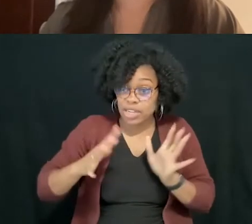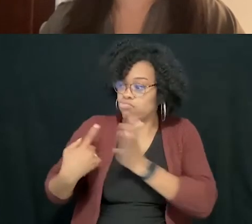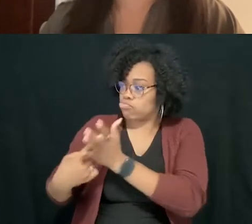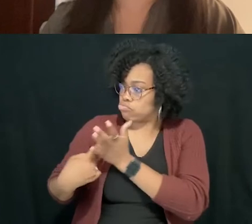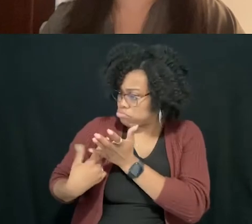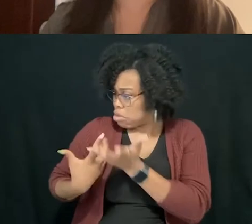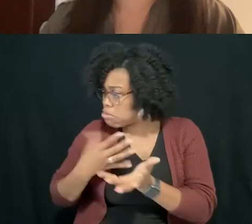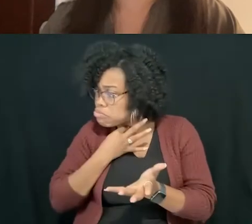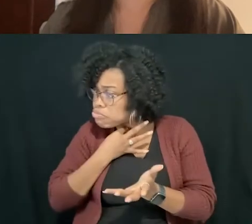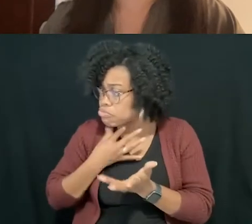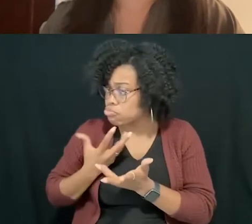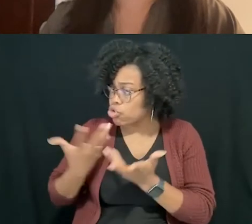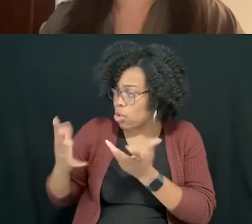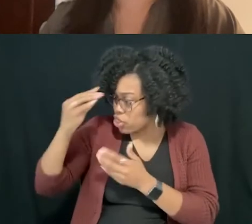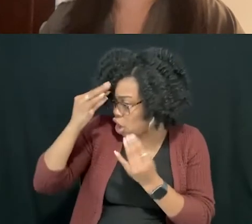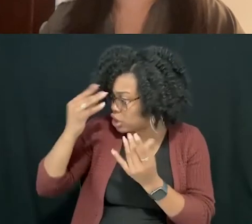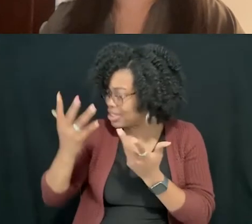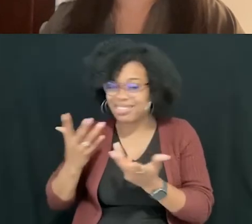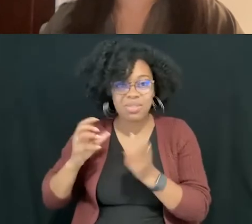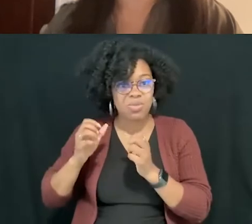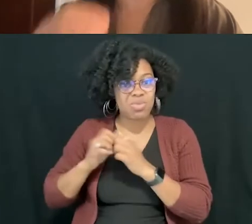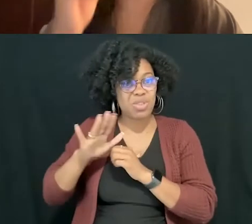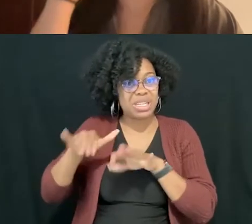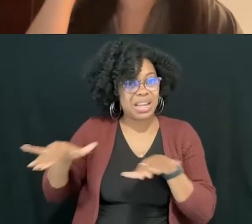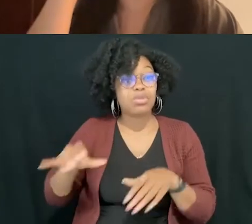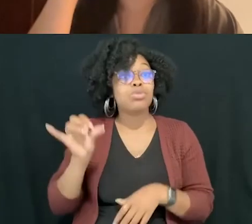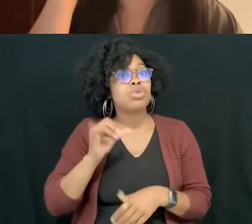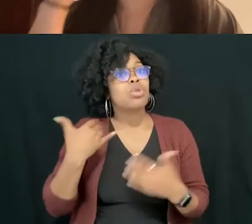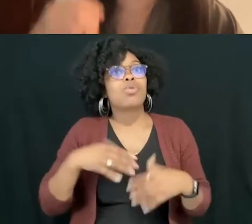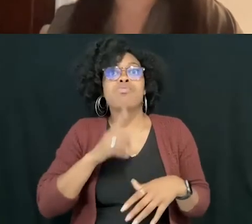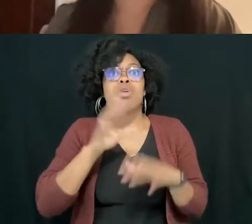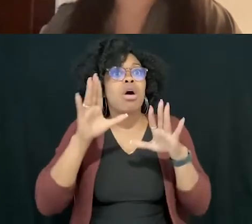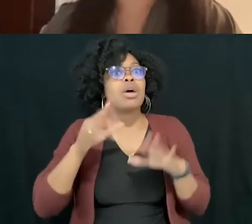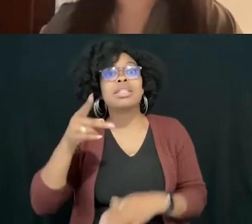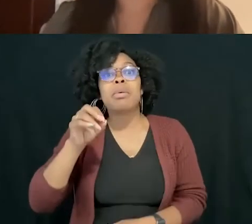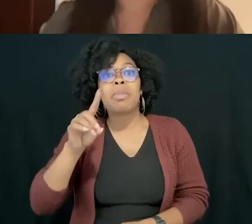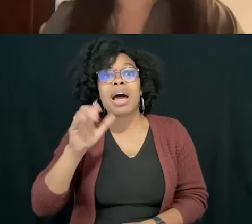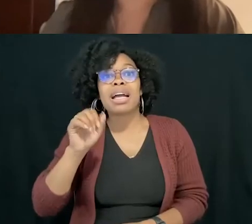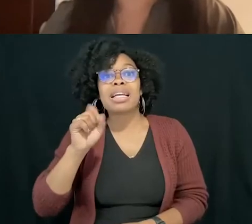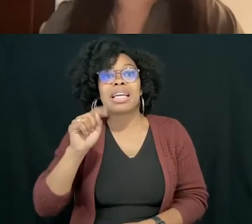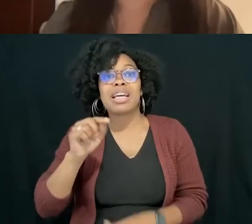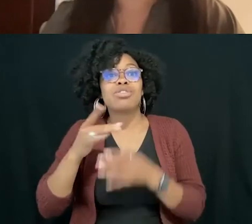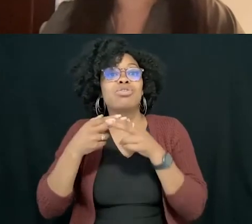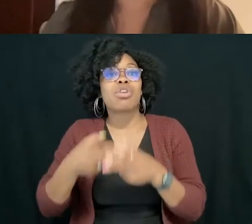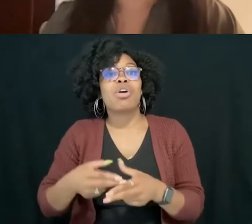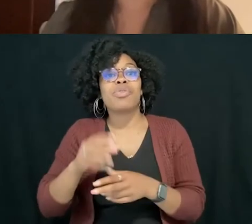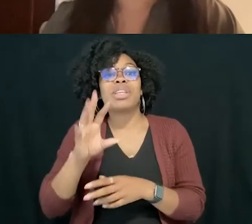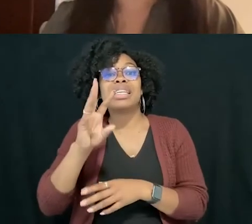about together. There's also a really great podcast called the six minute sex ed podcast. It's made